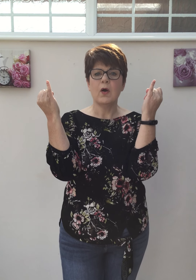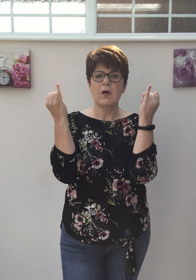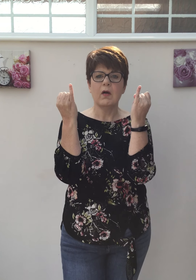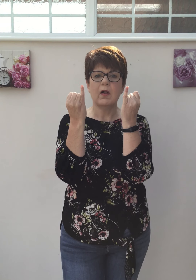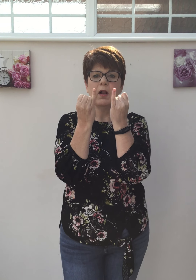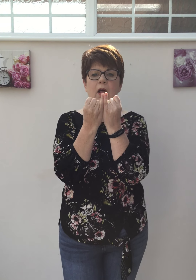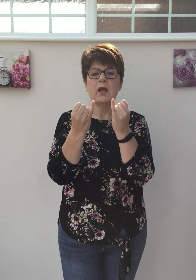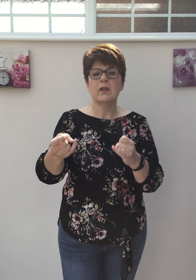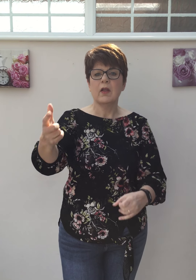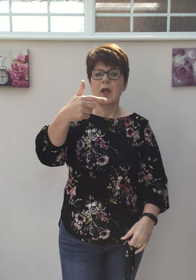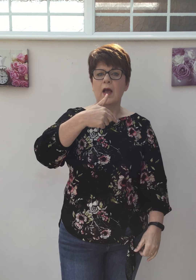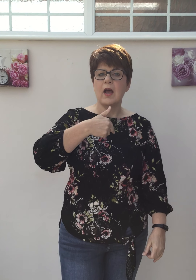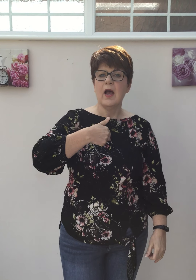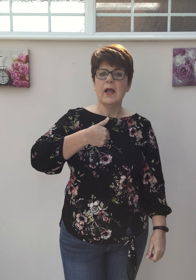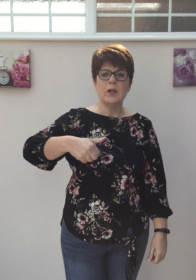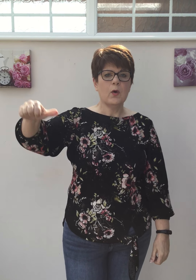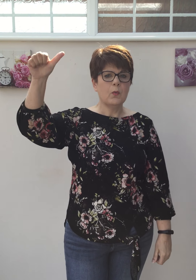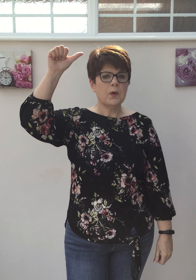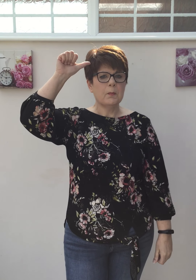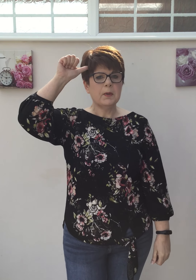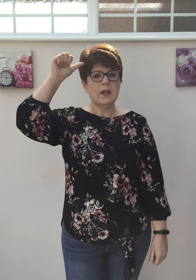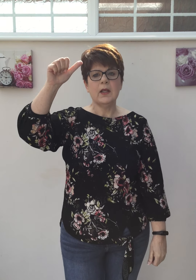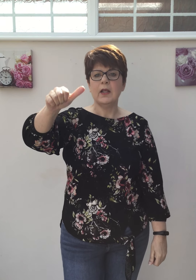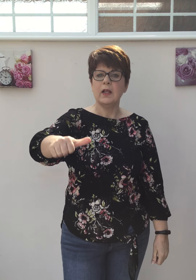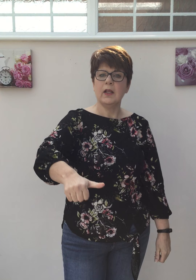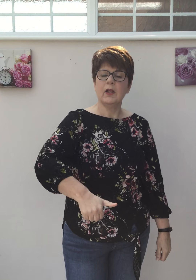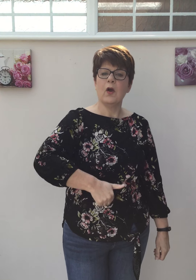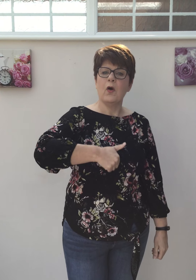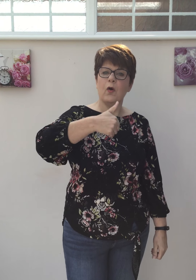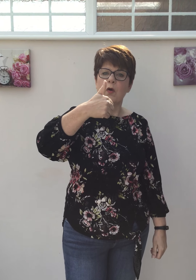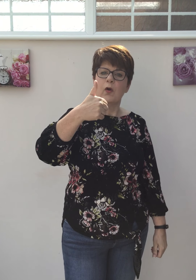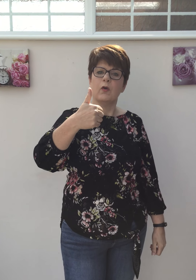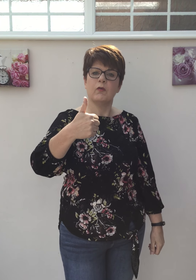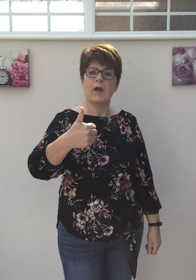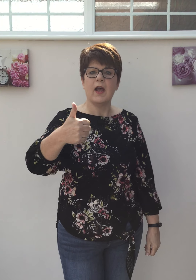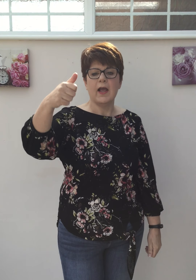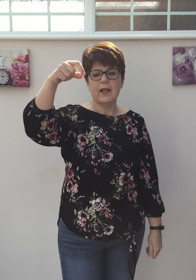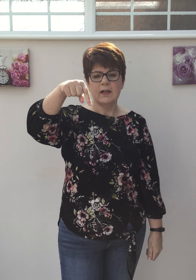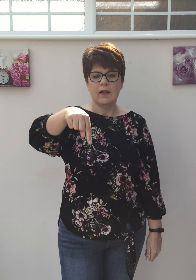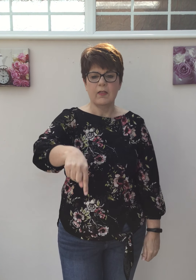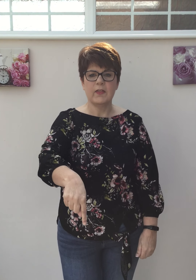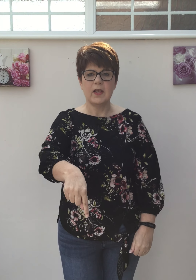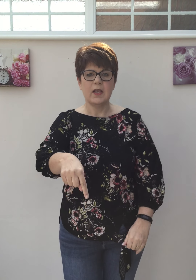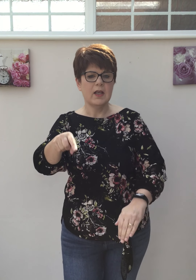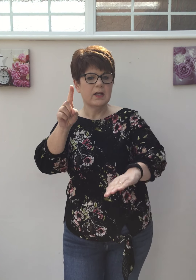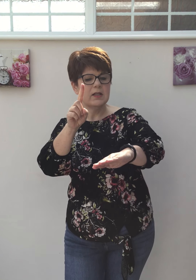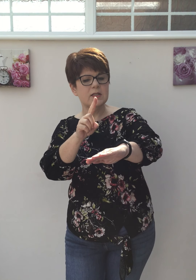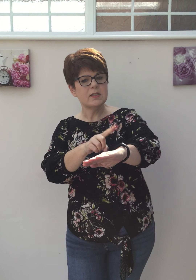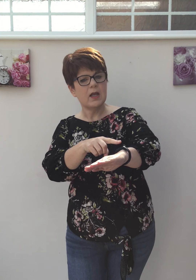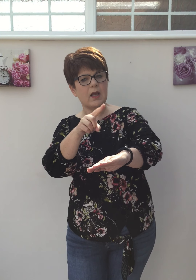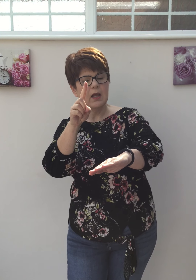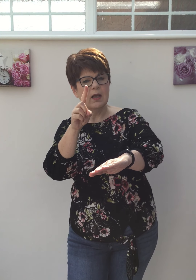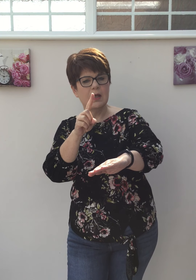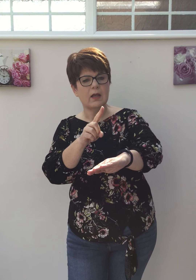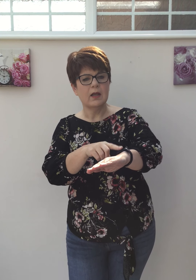stars I know we'll be alright I know time